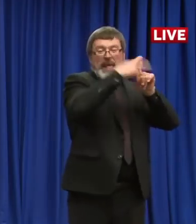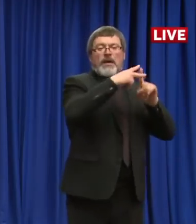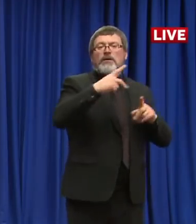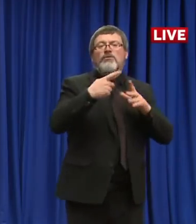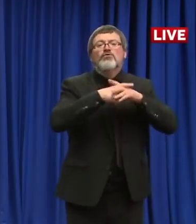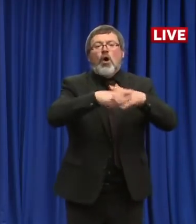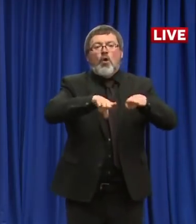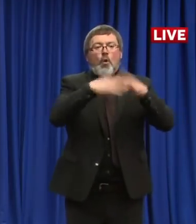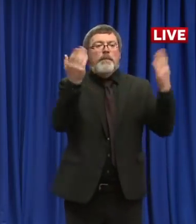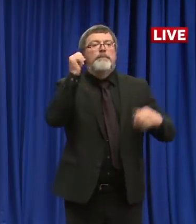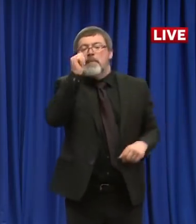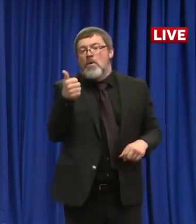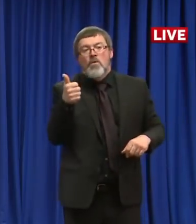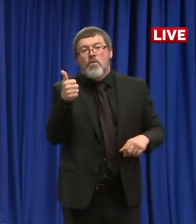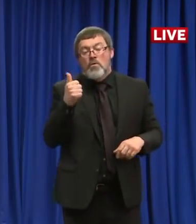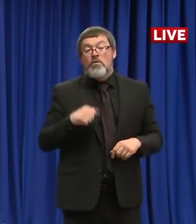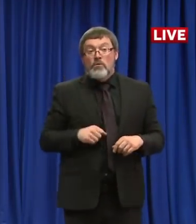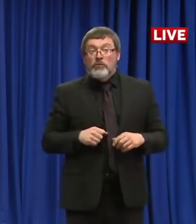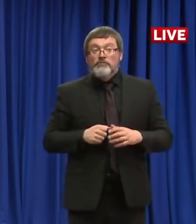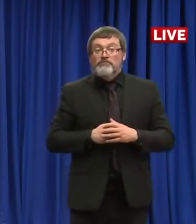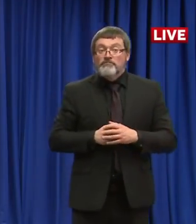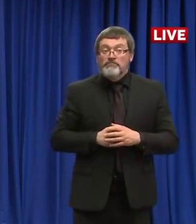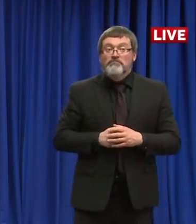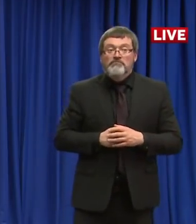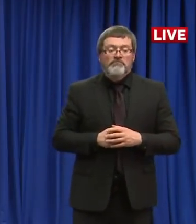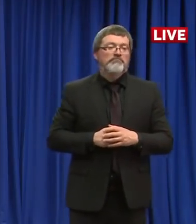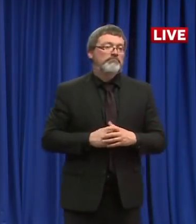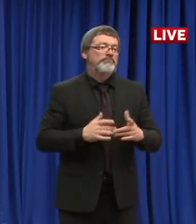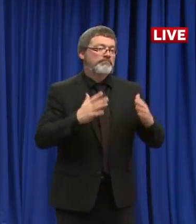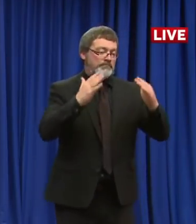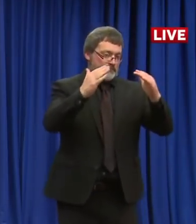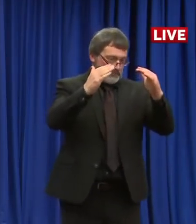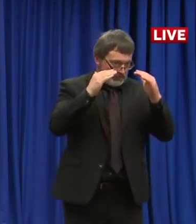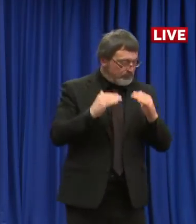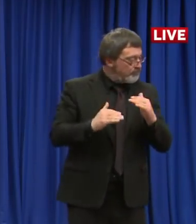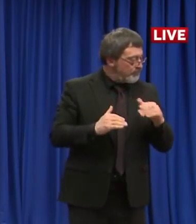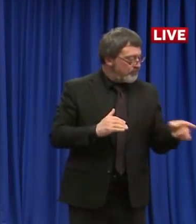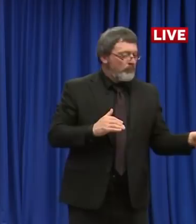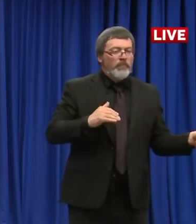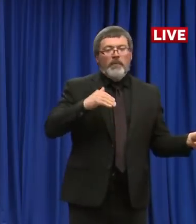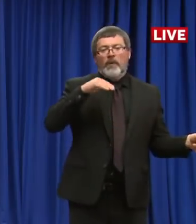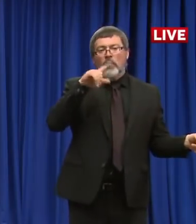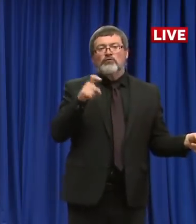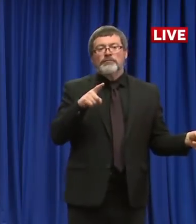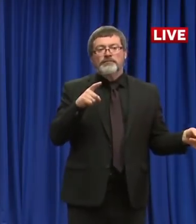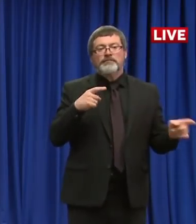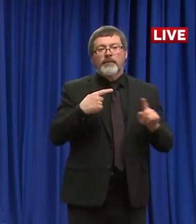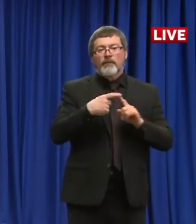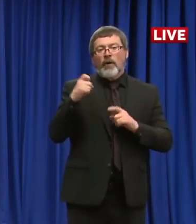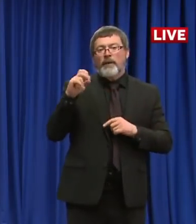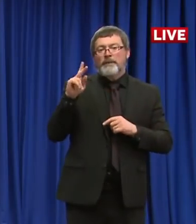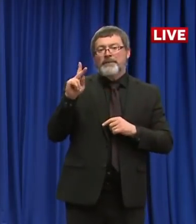Great. Thank you, Holly. The next question is from Mia Somersen with the King Sentinel.